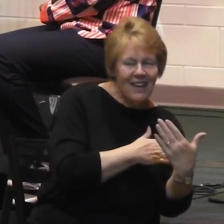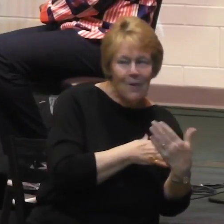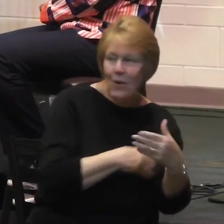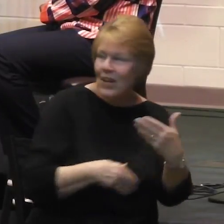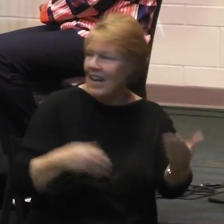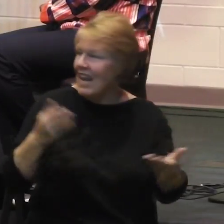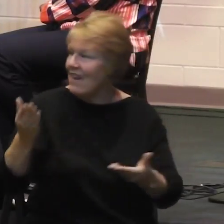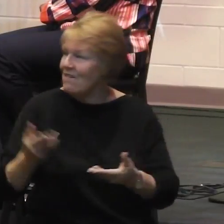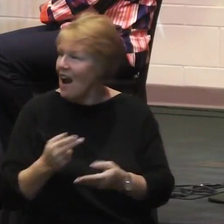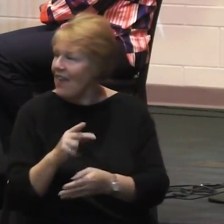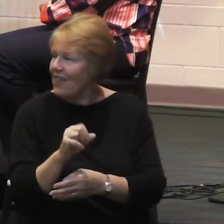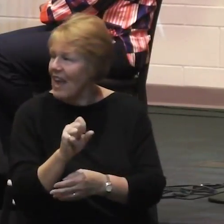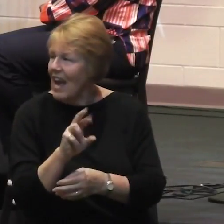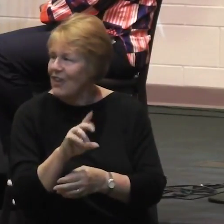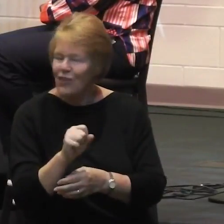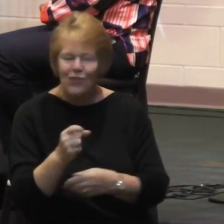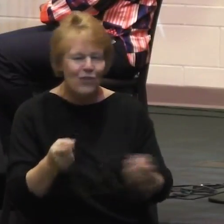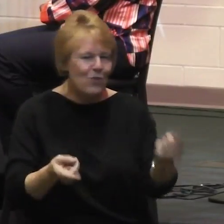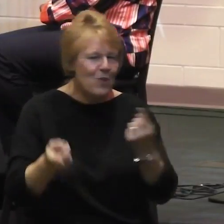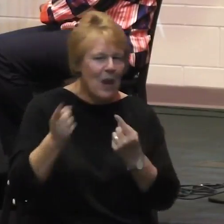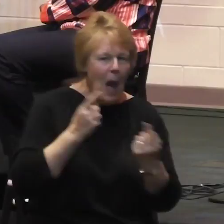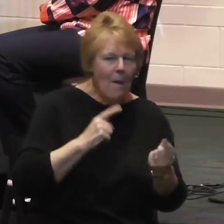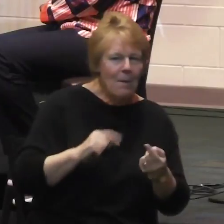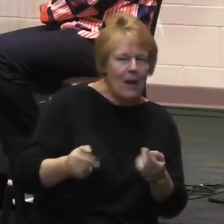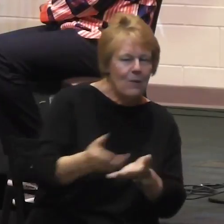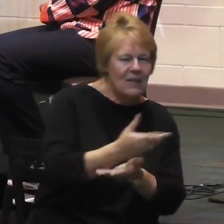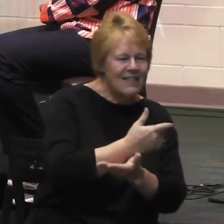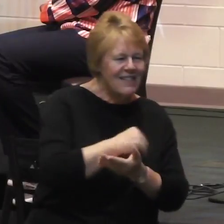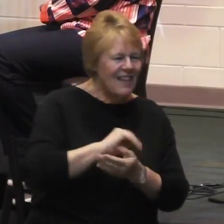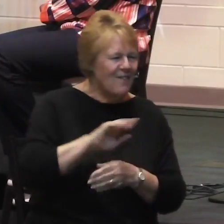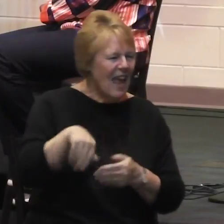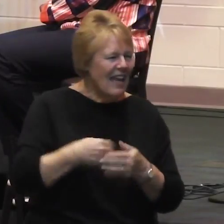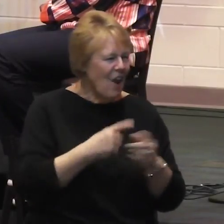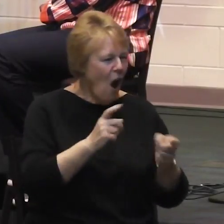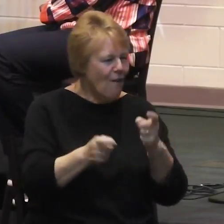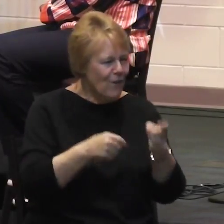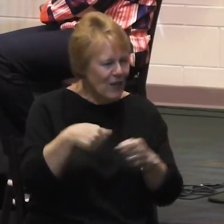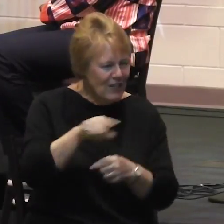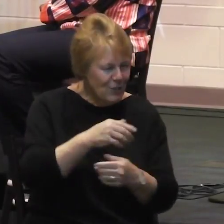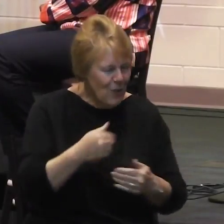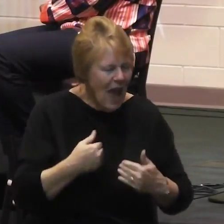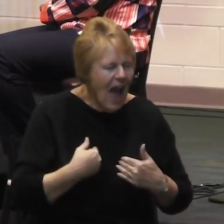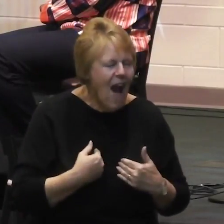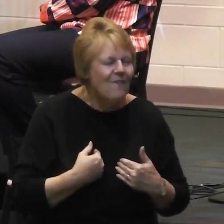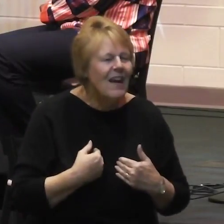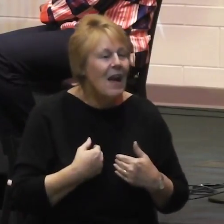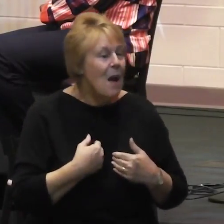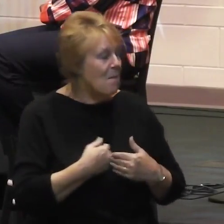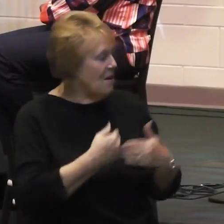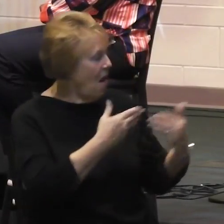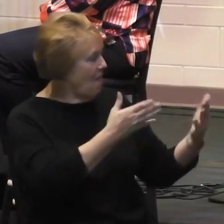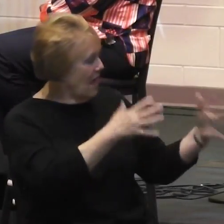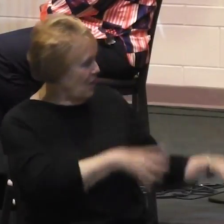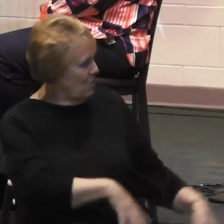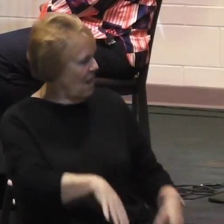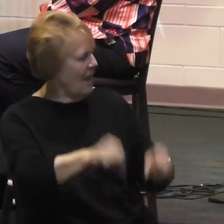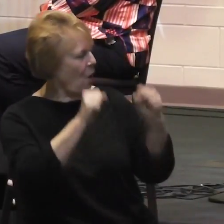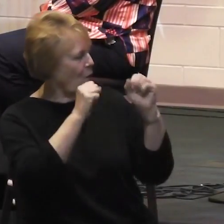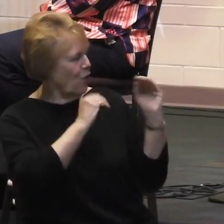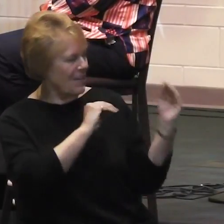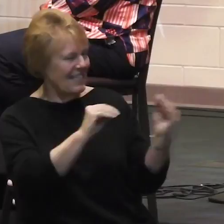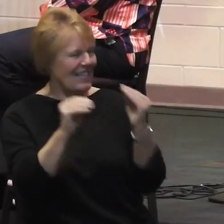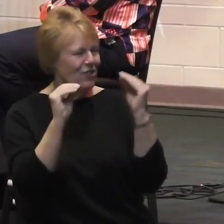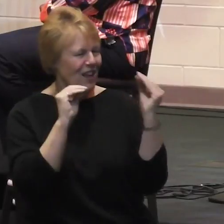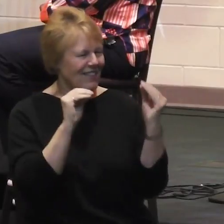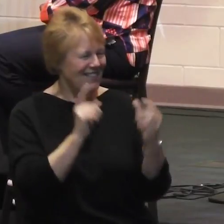to come and receive any offerings that you might have for God's work through this fellowship. And I'll let you then take over and teach us and then move right into